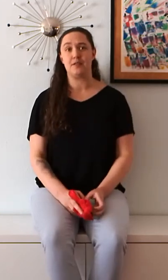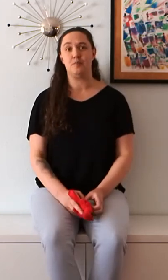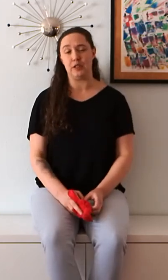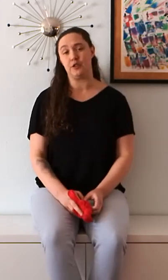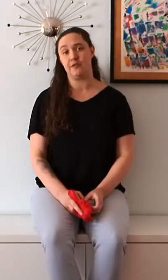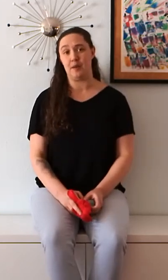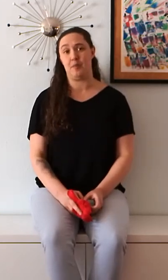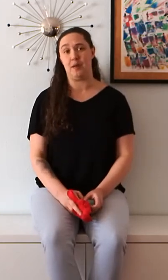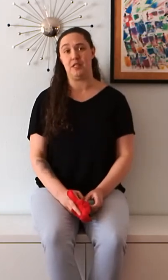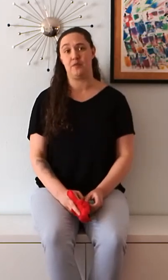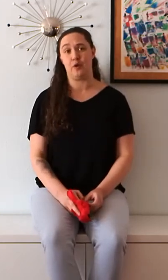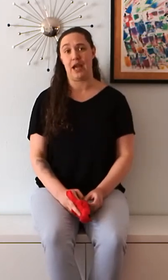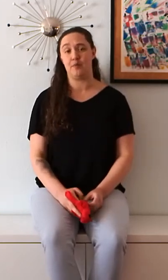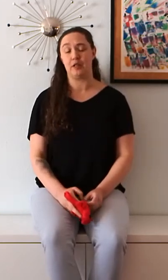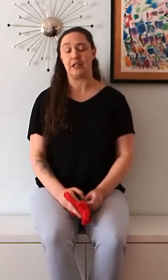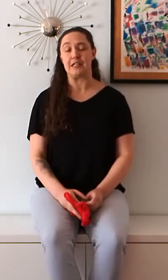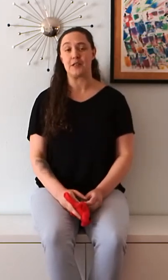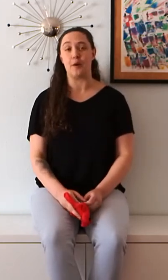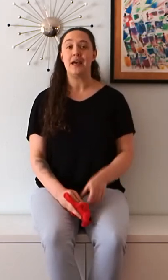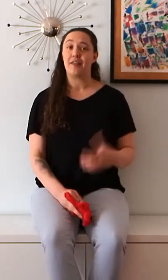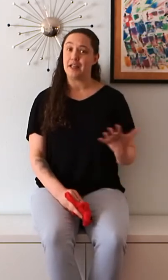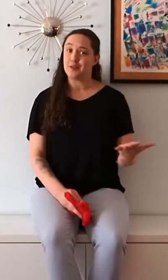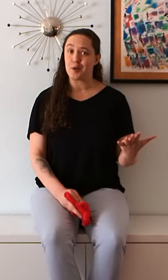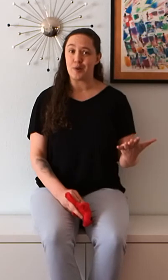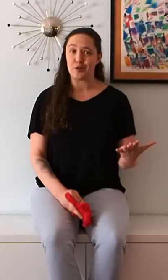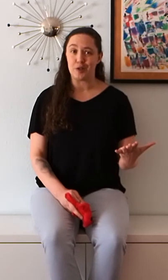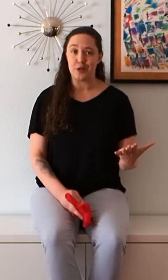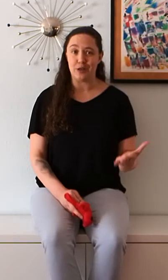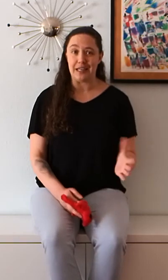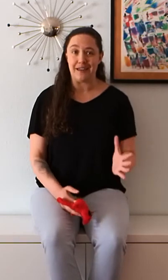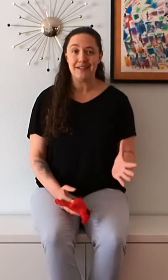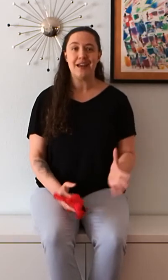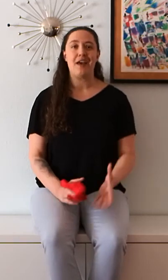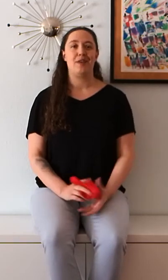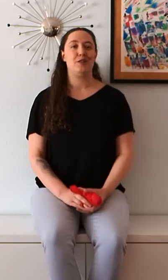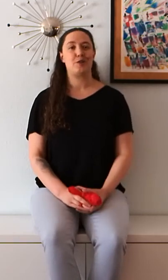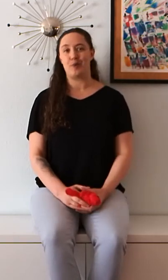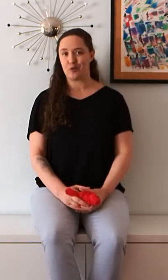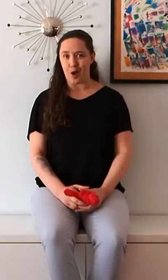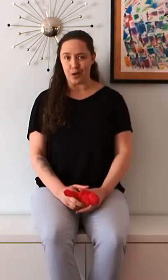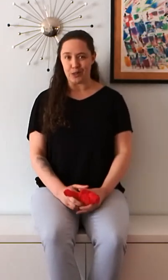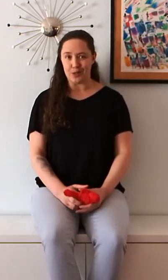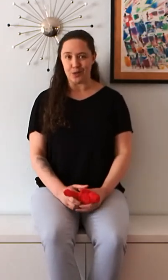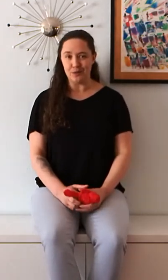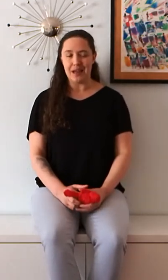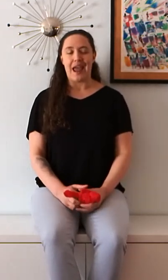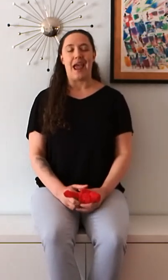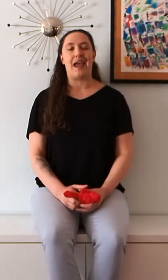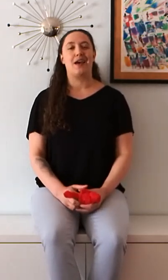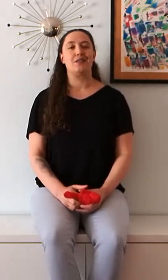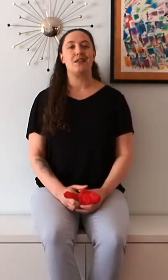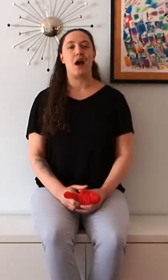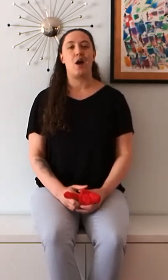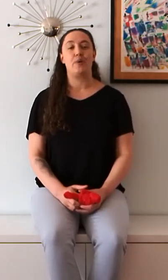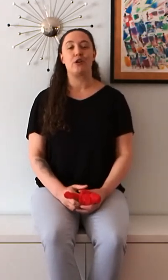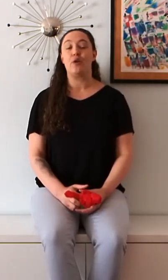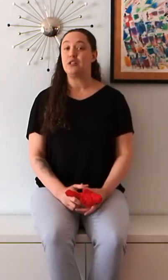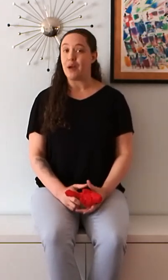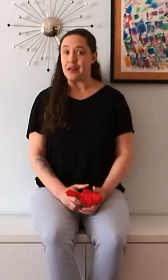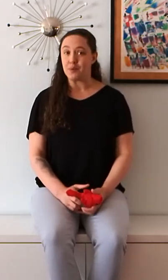build your baby's vocabulary. So thank you so much for tuning in. Thank you so much for all you do. And we are going to end with